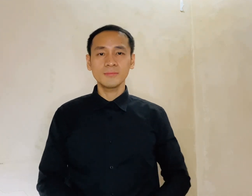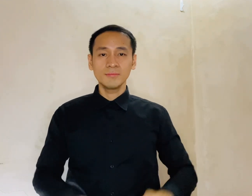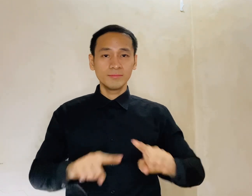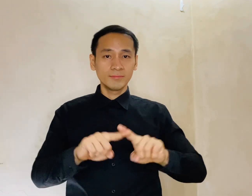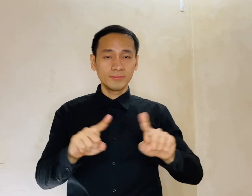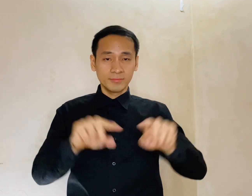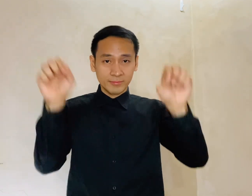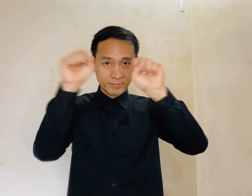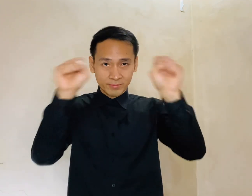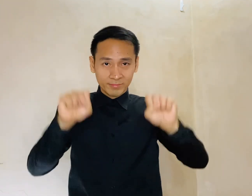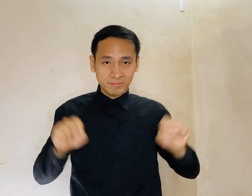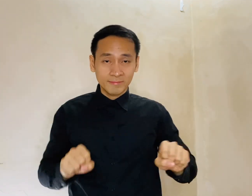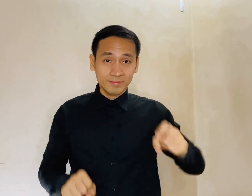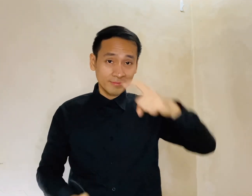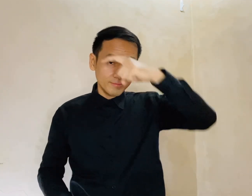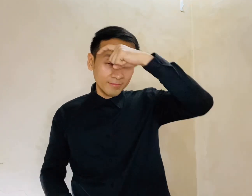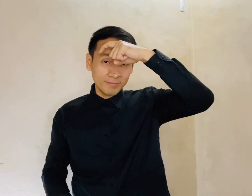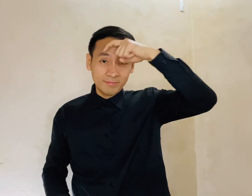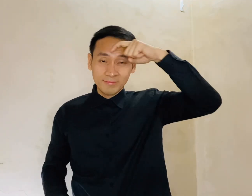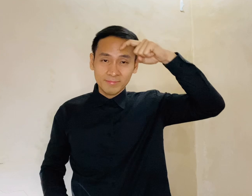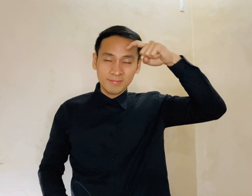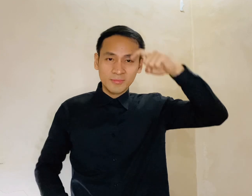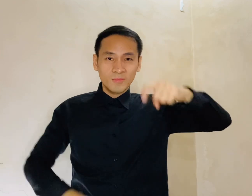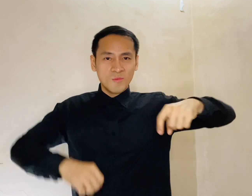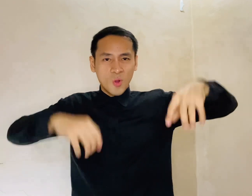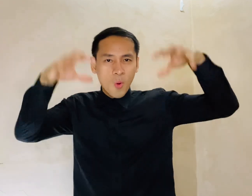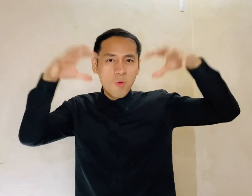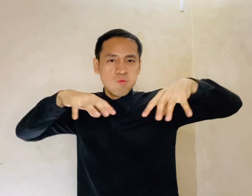Winter, spring, summer or fall